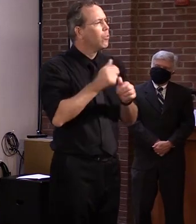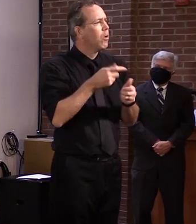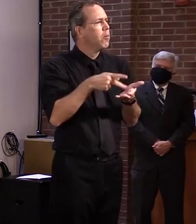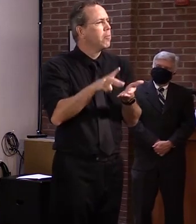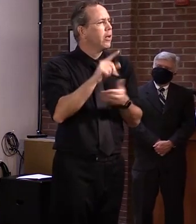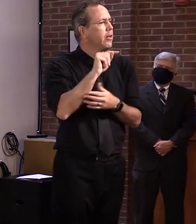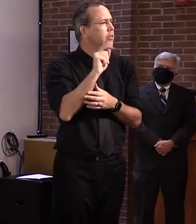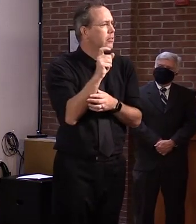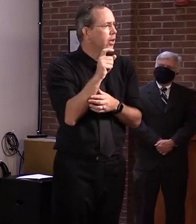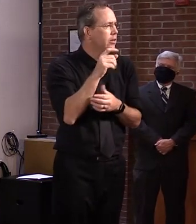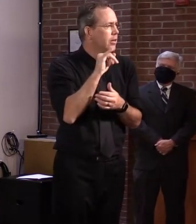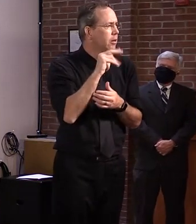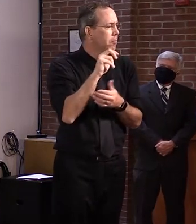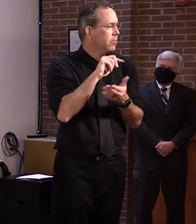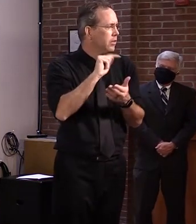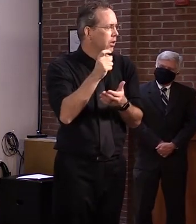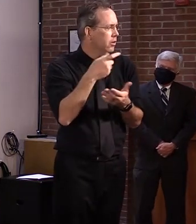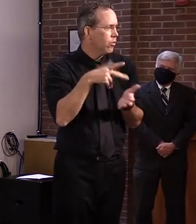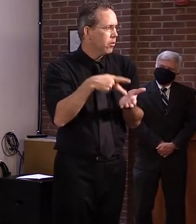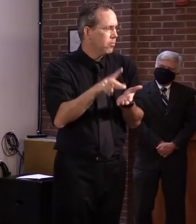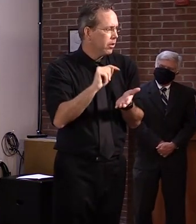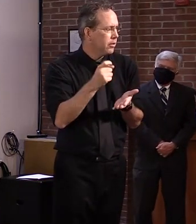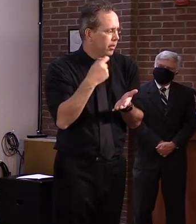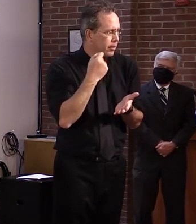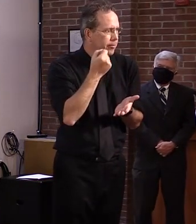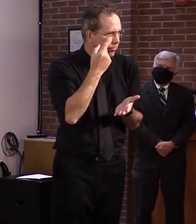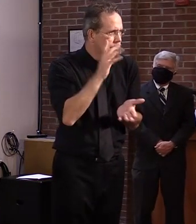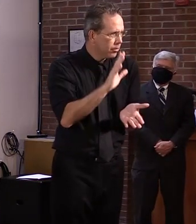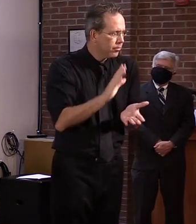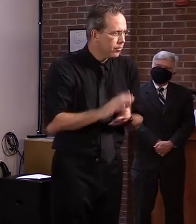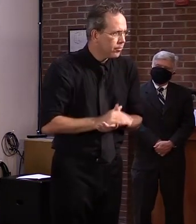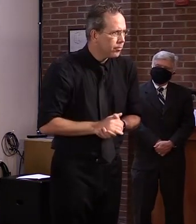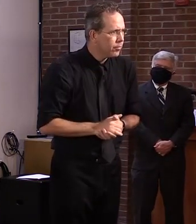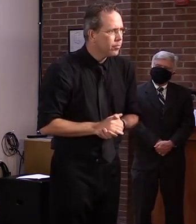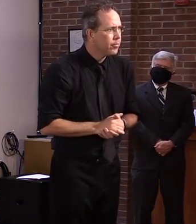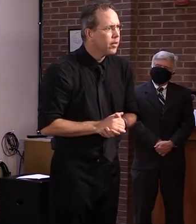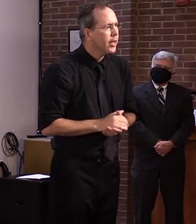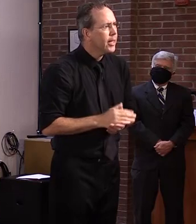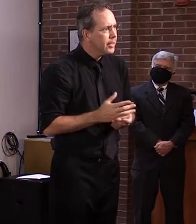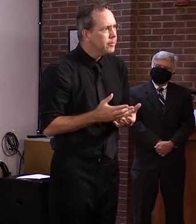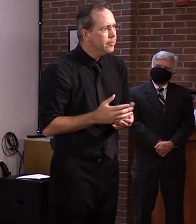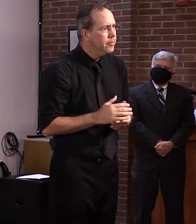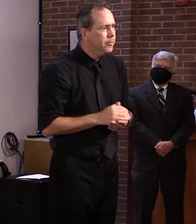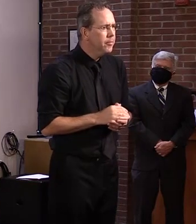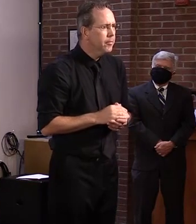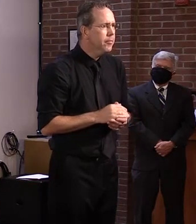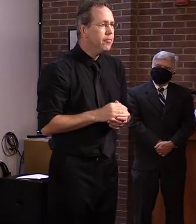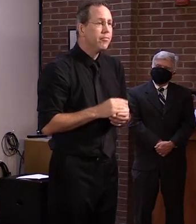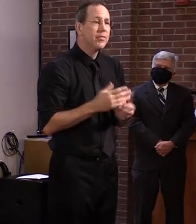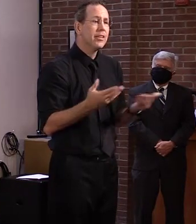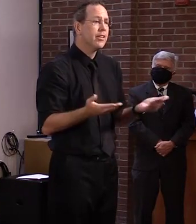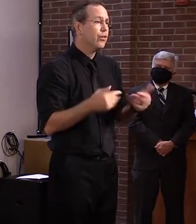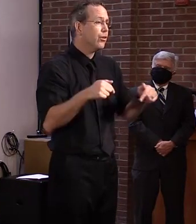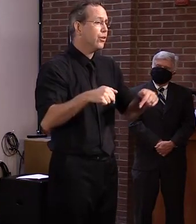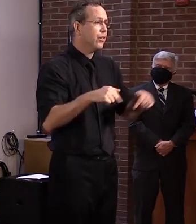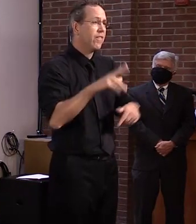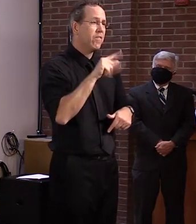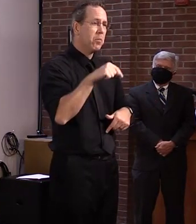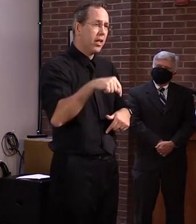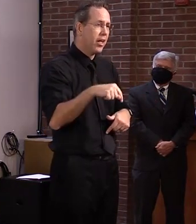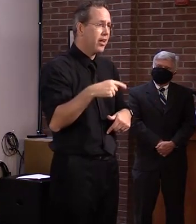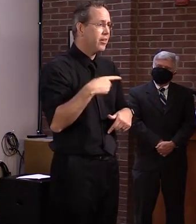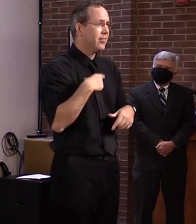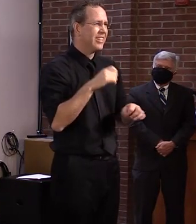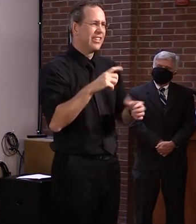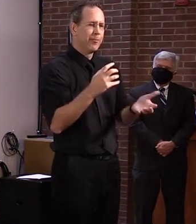where we live for different reasons. And I would think that, living in Vermont as we've proven, uh, has been beneficial, uh,